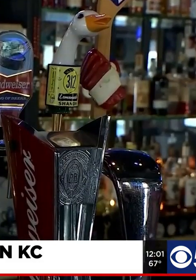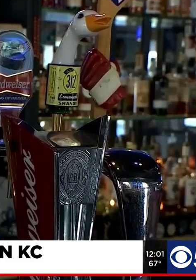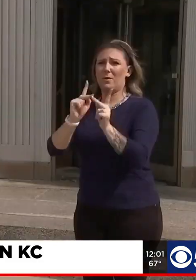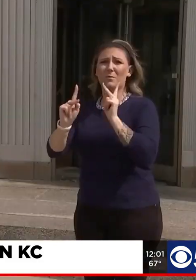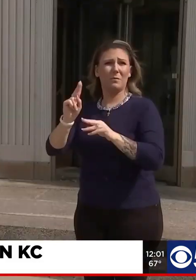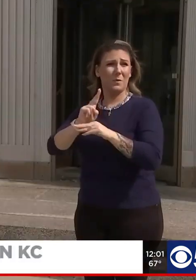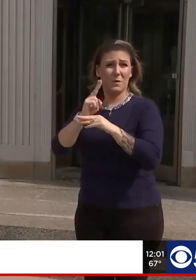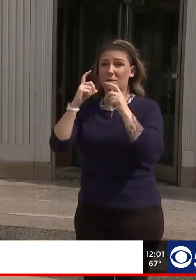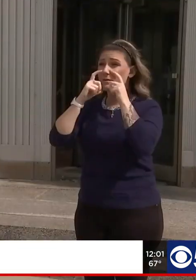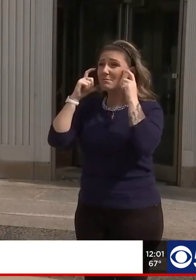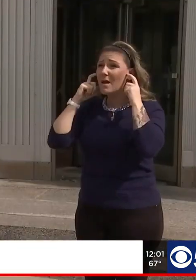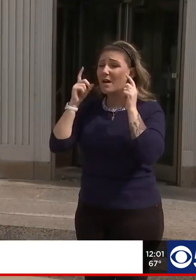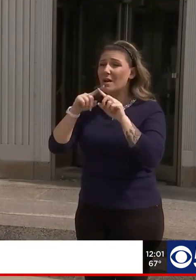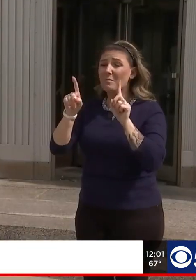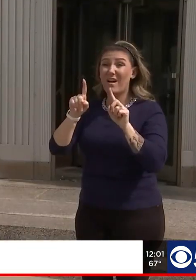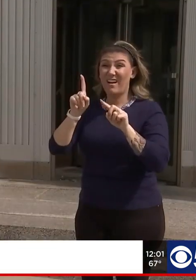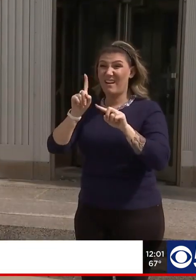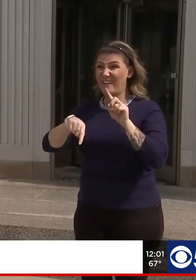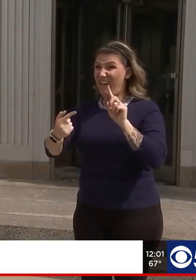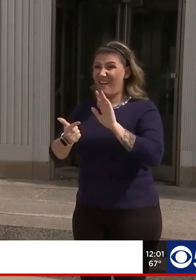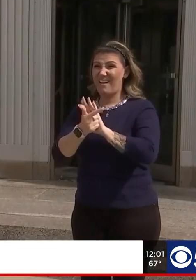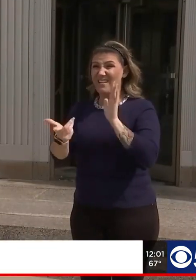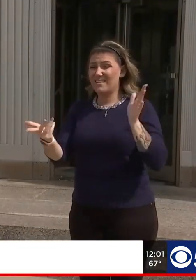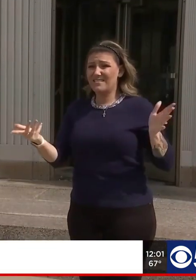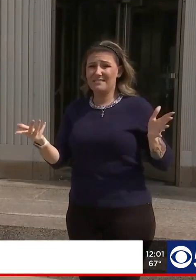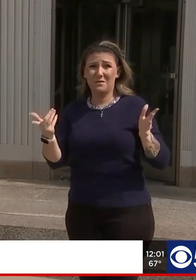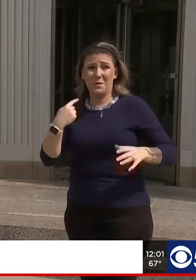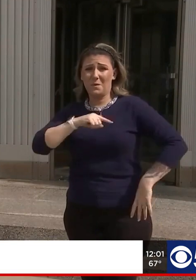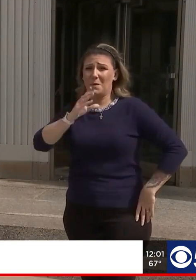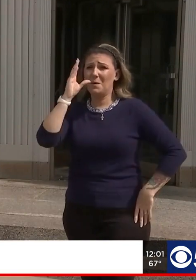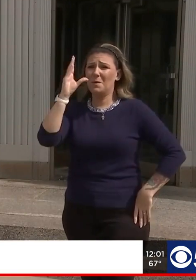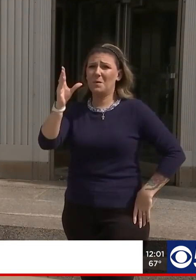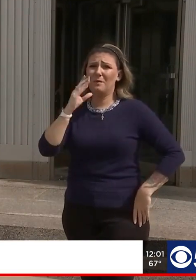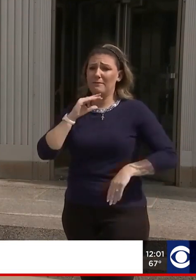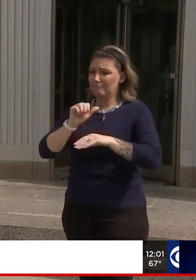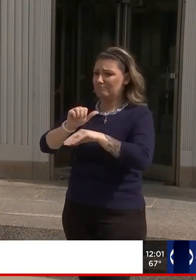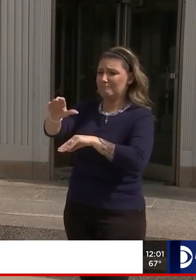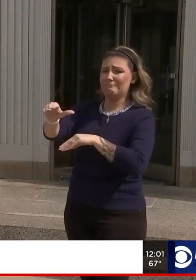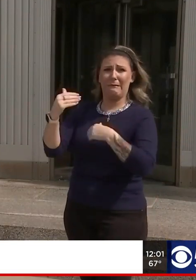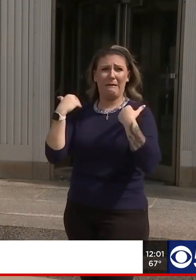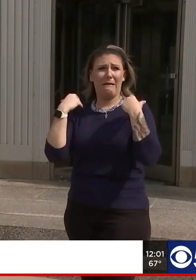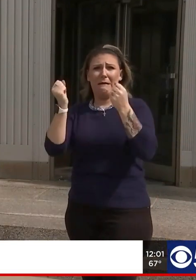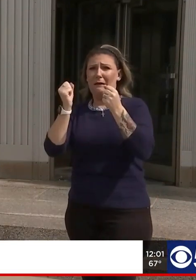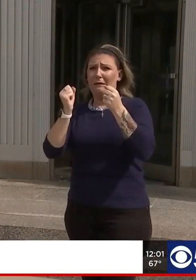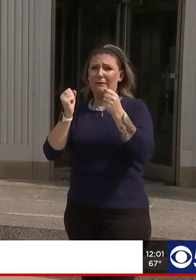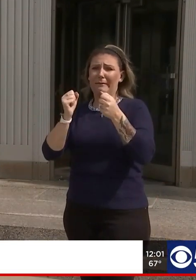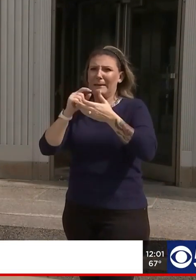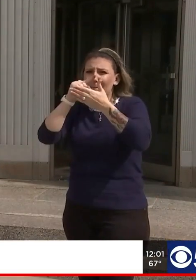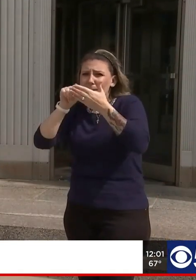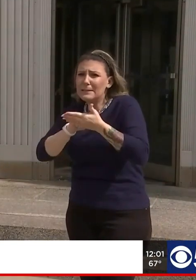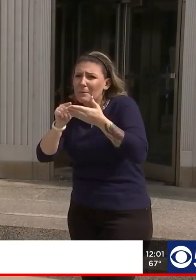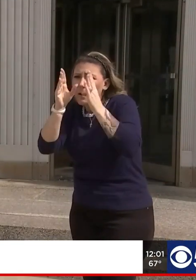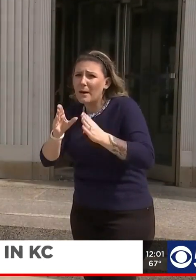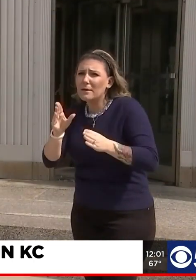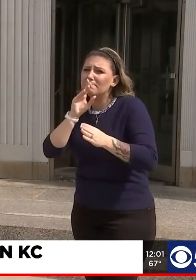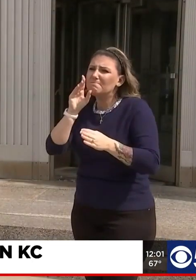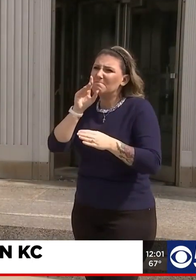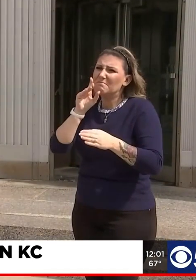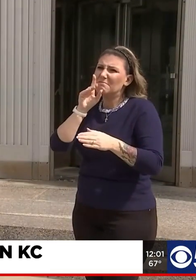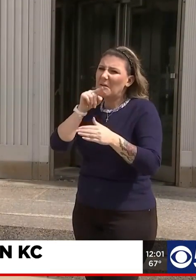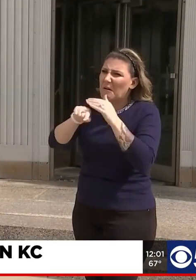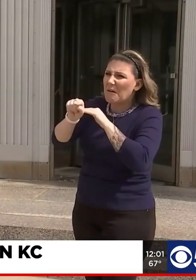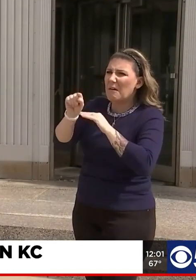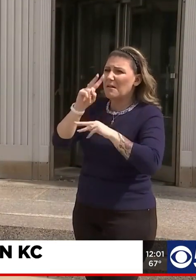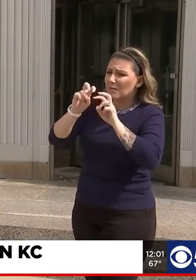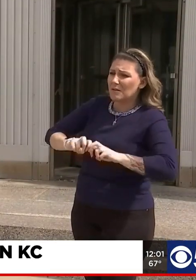what i cannot do is say that we are going to send a health inspector somewhere to potentially shut